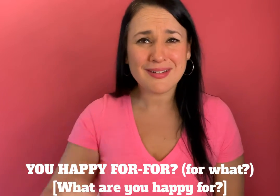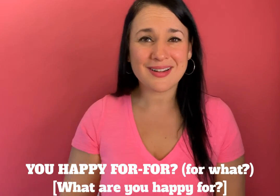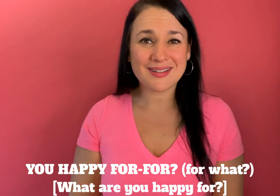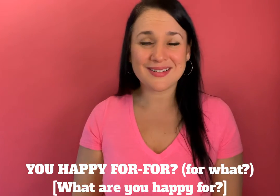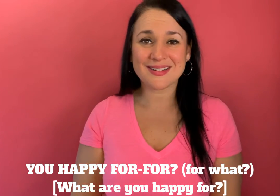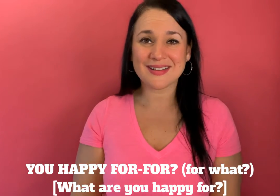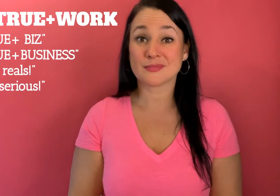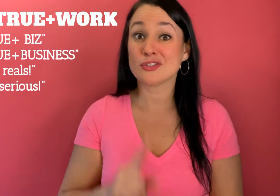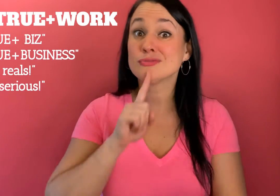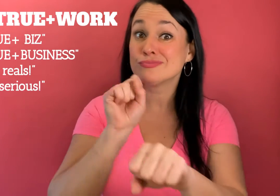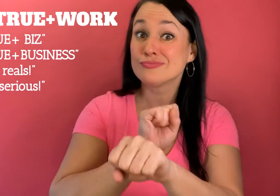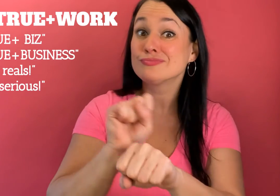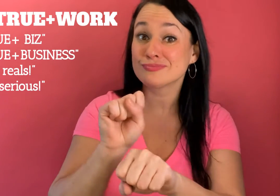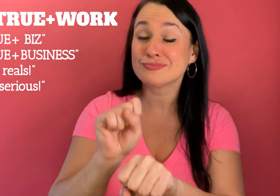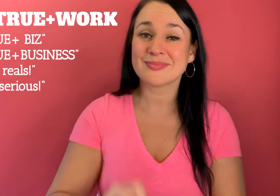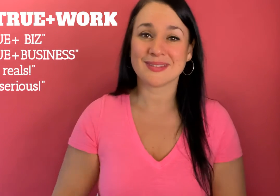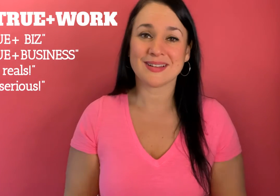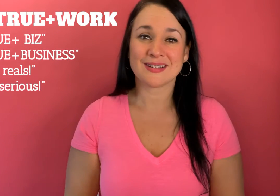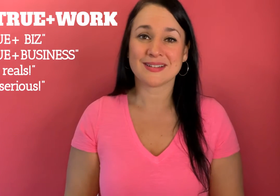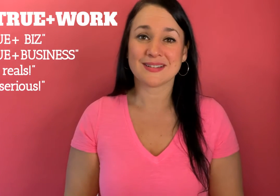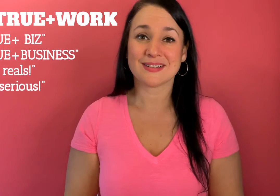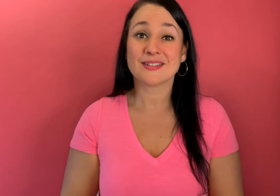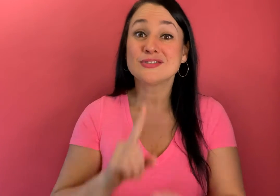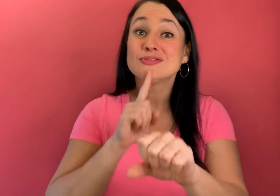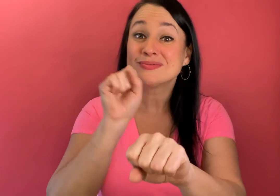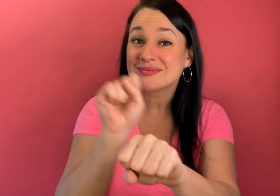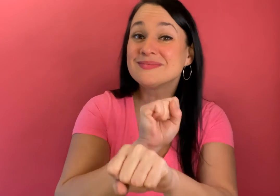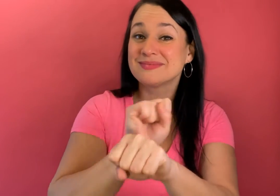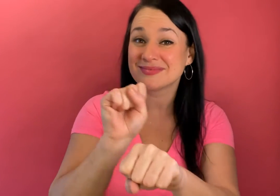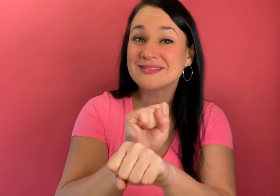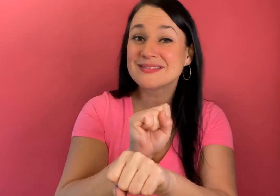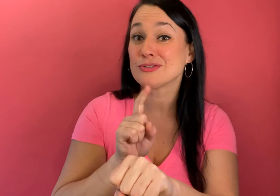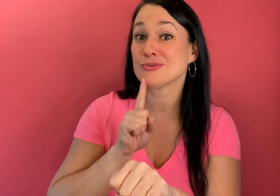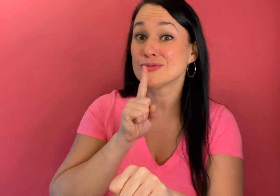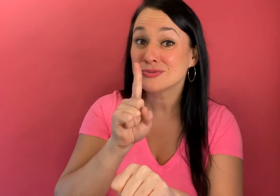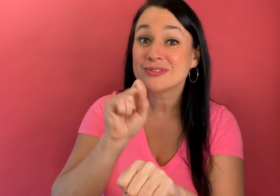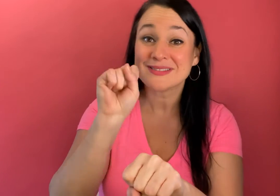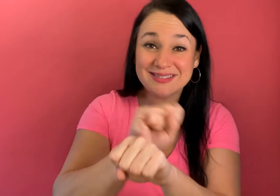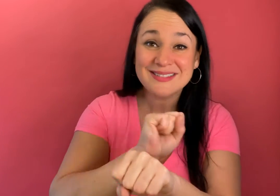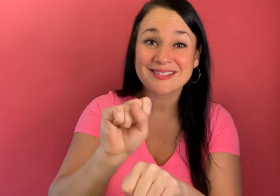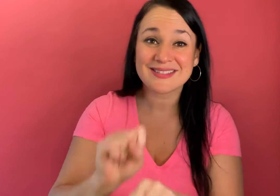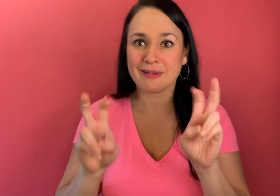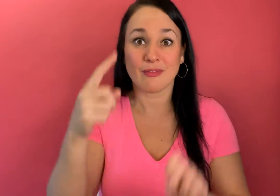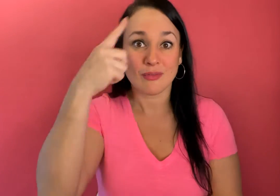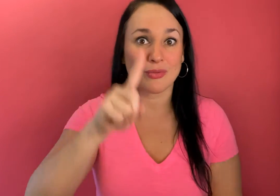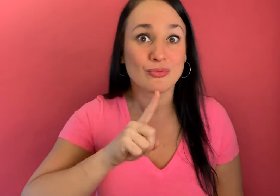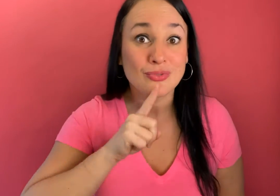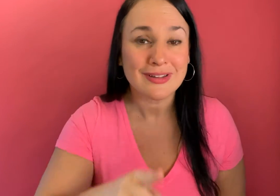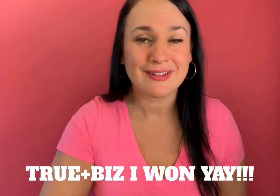for reals like for reals